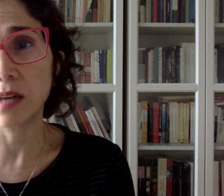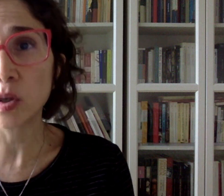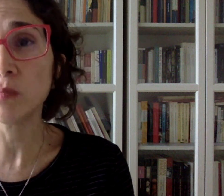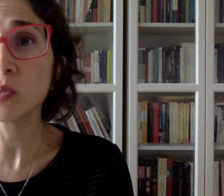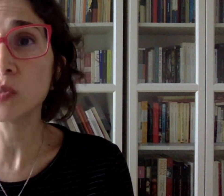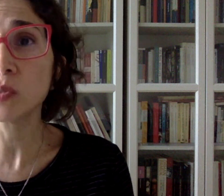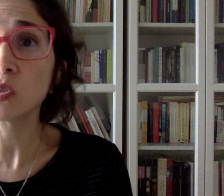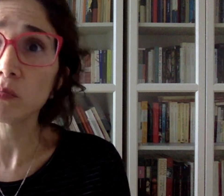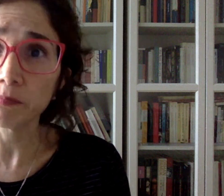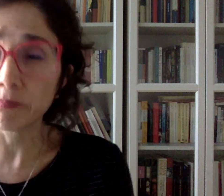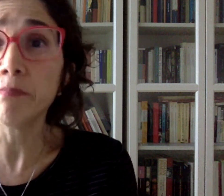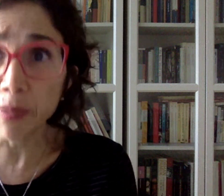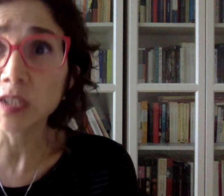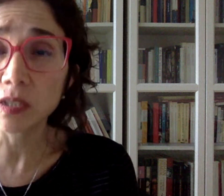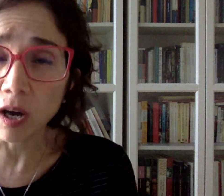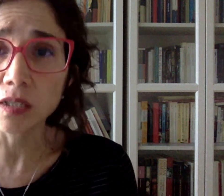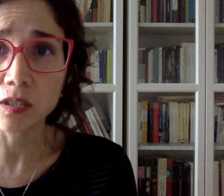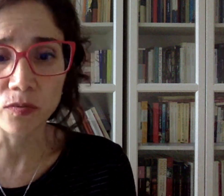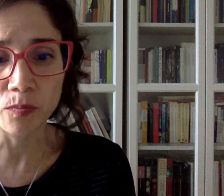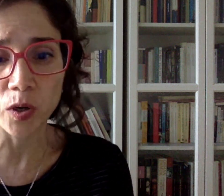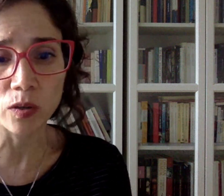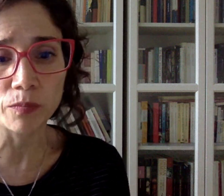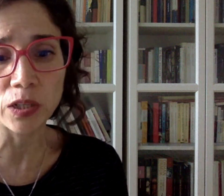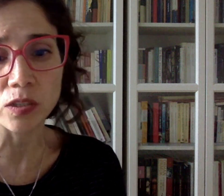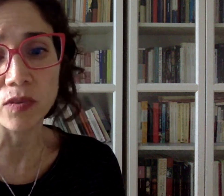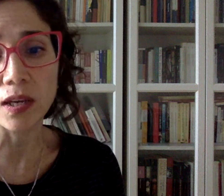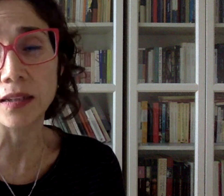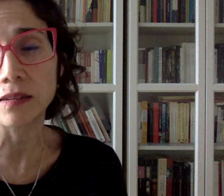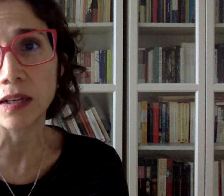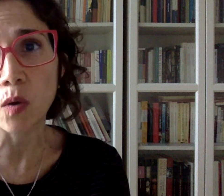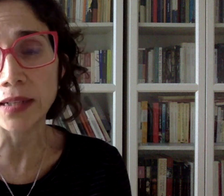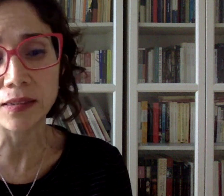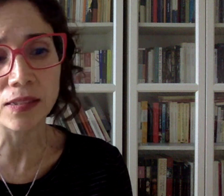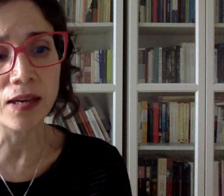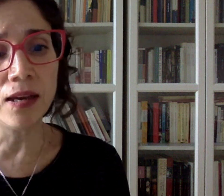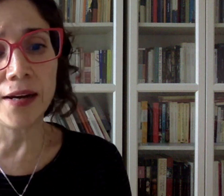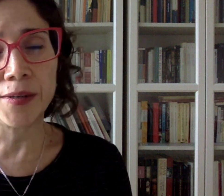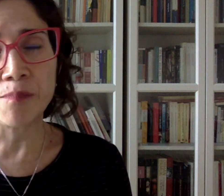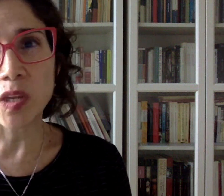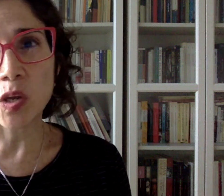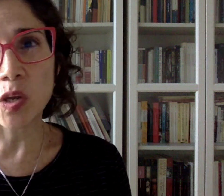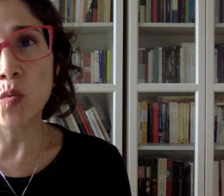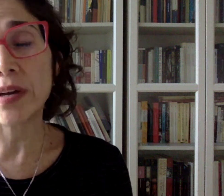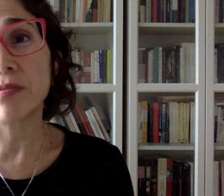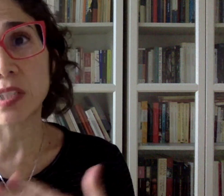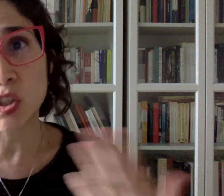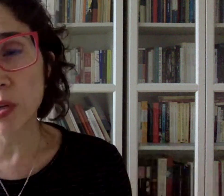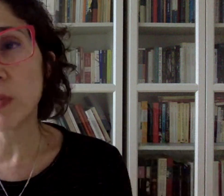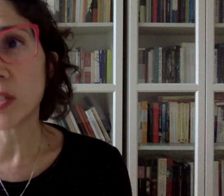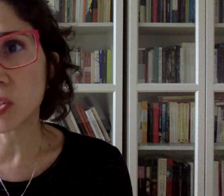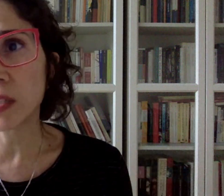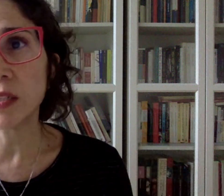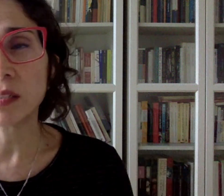outcomes, but because of the health inequalities. We're